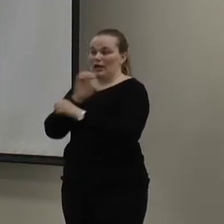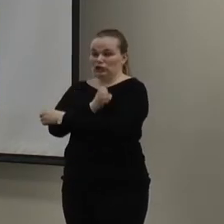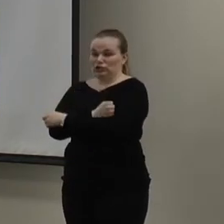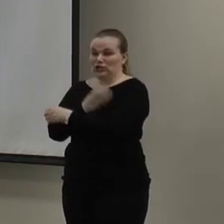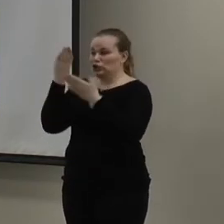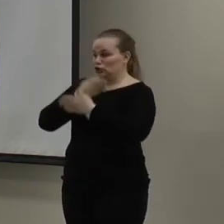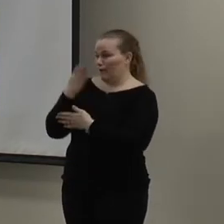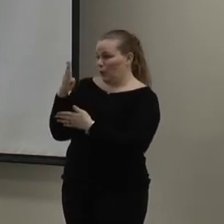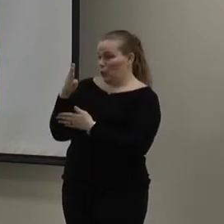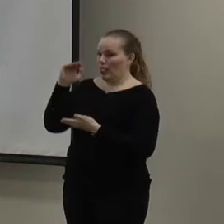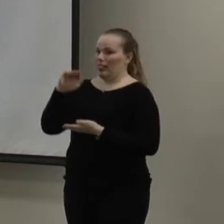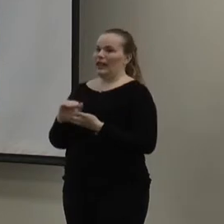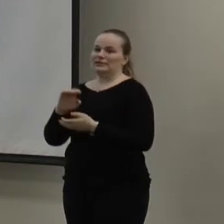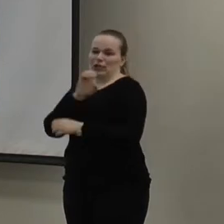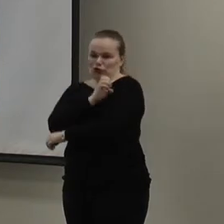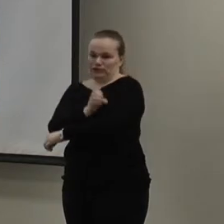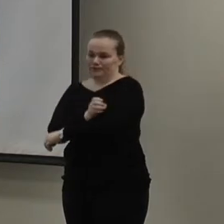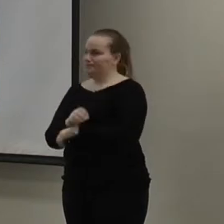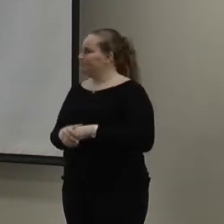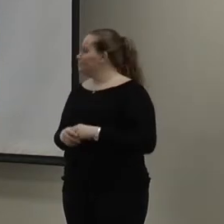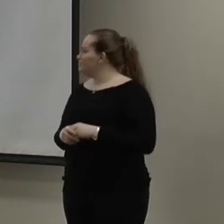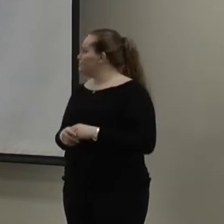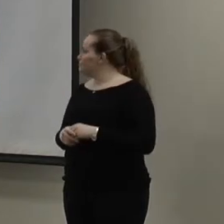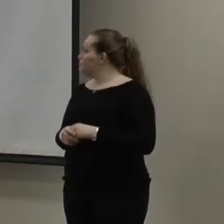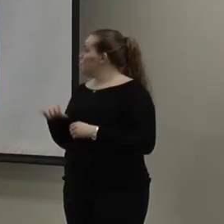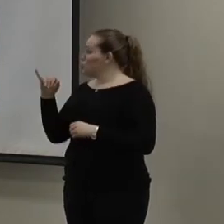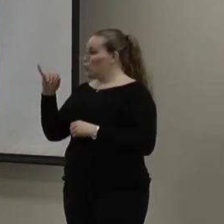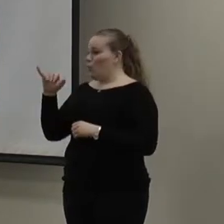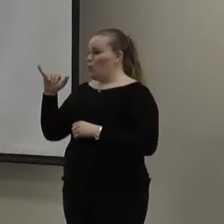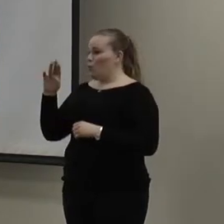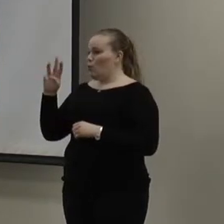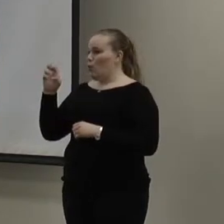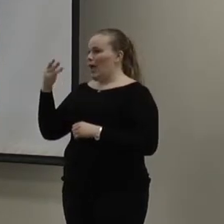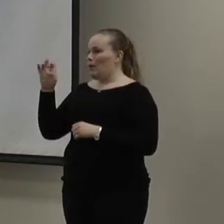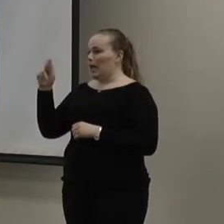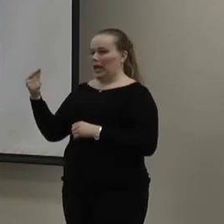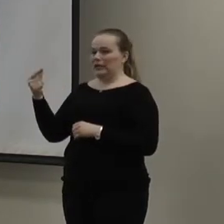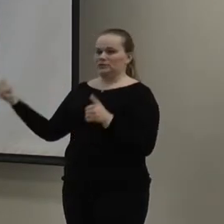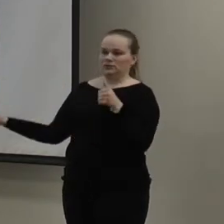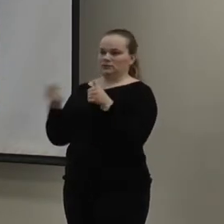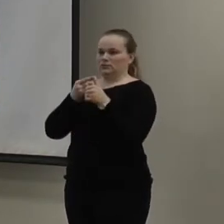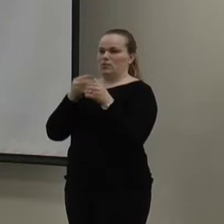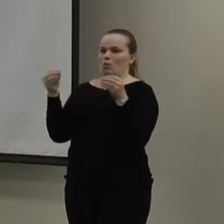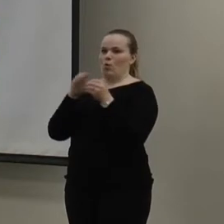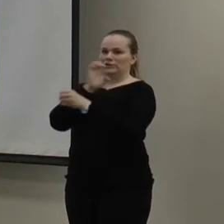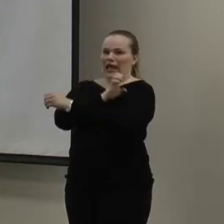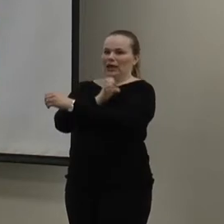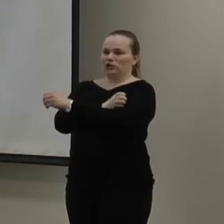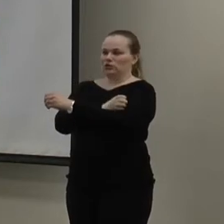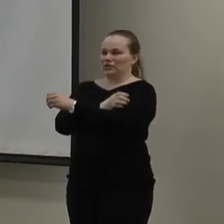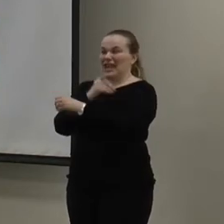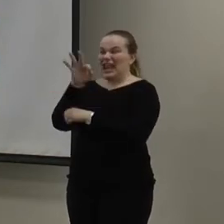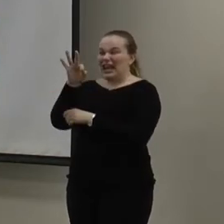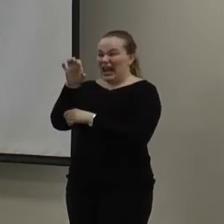are states that use less energy. So, Wyoming came in first, being the most energy hungry, with